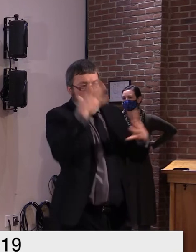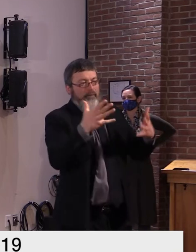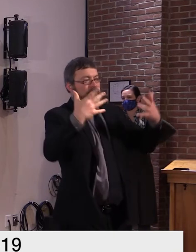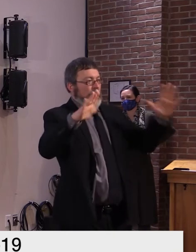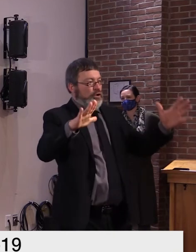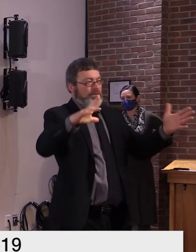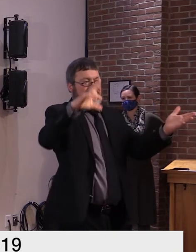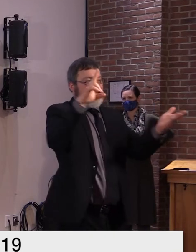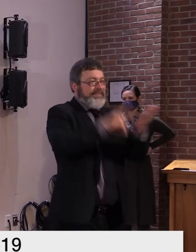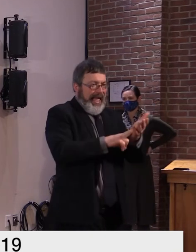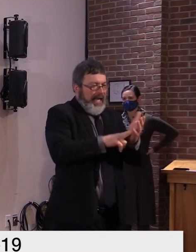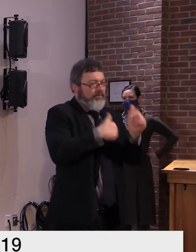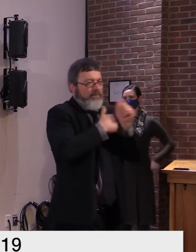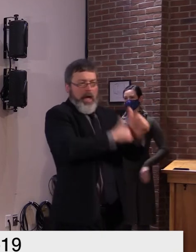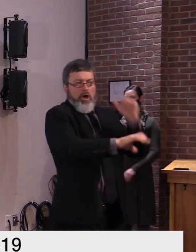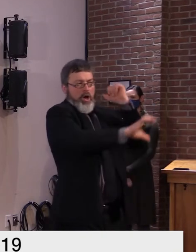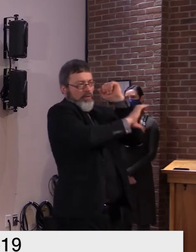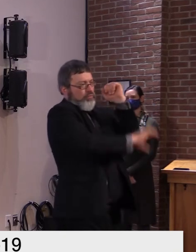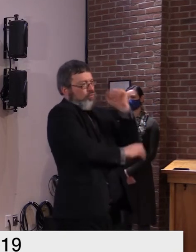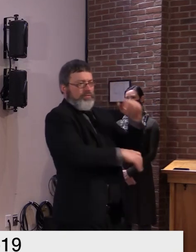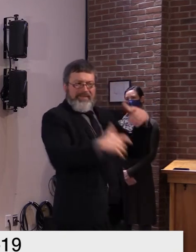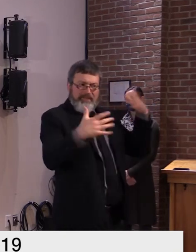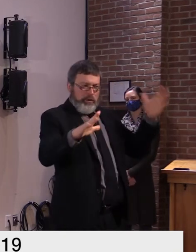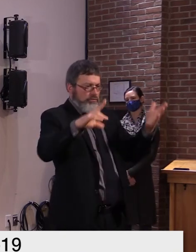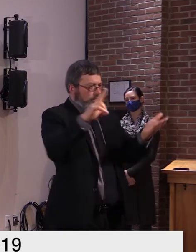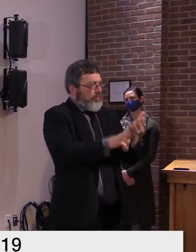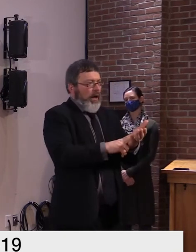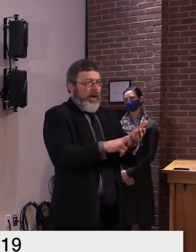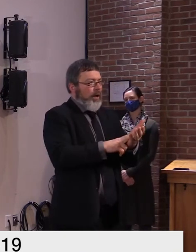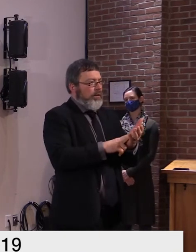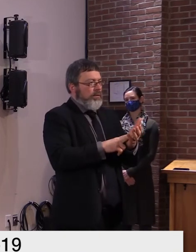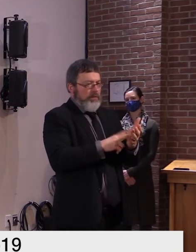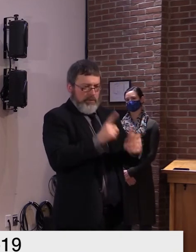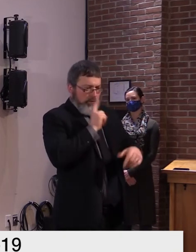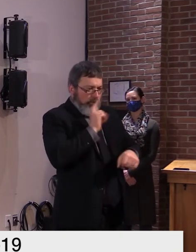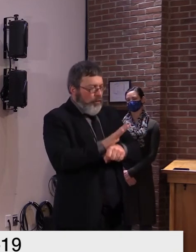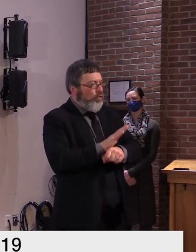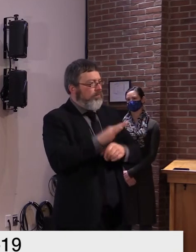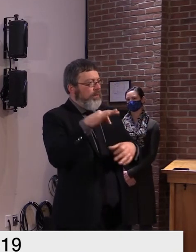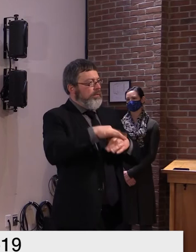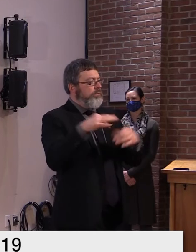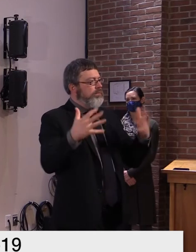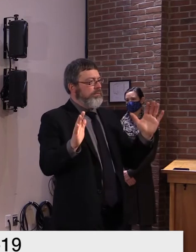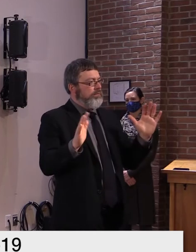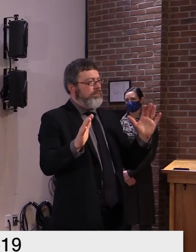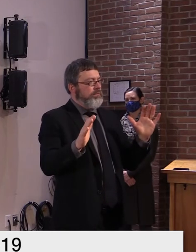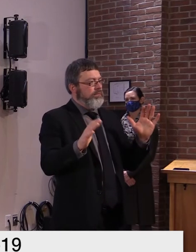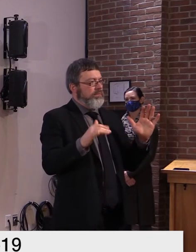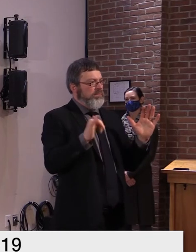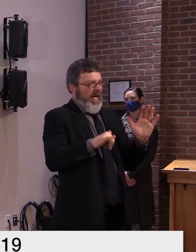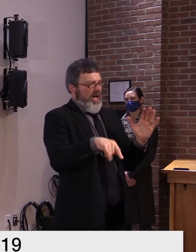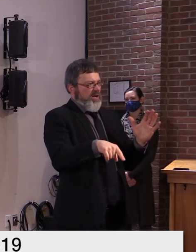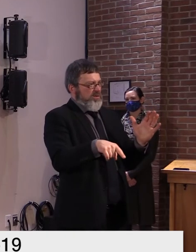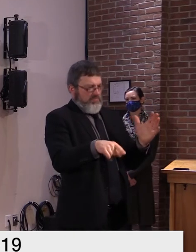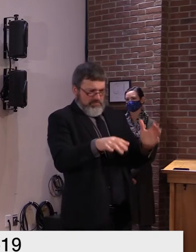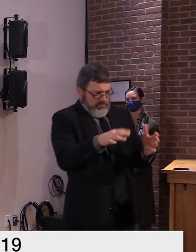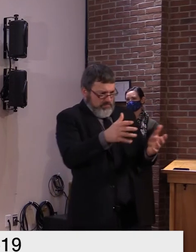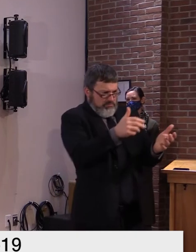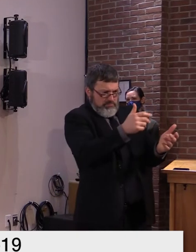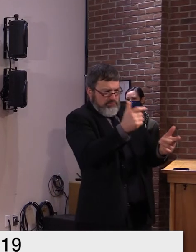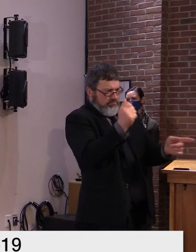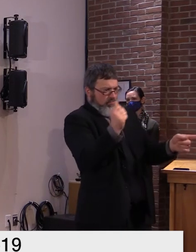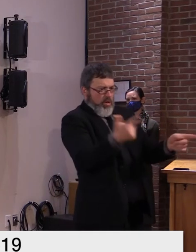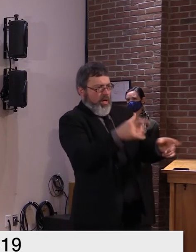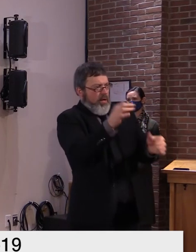the Constitution. They signed it. They said these did go through in accordance to law.